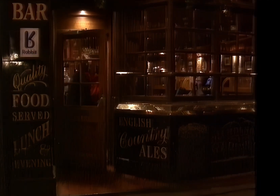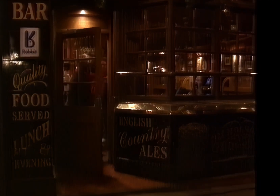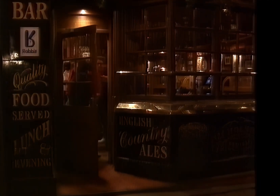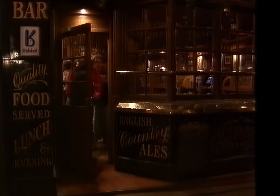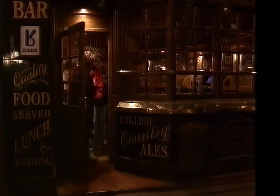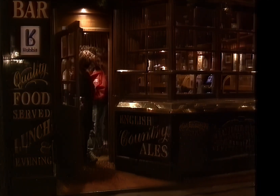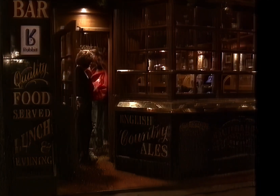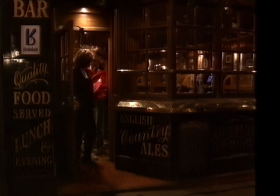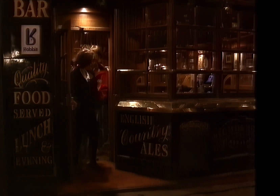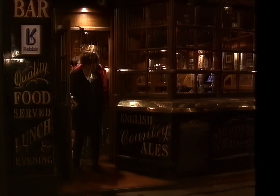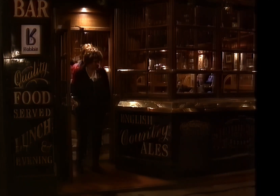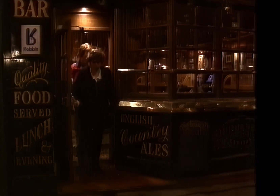Having a good time.